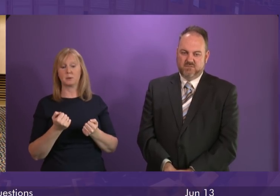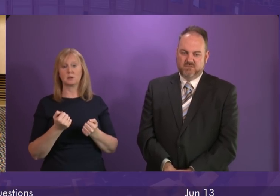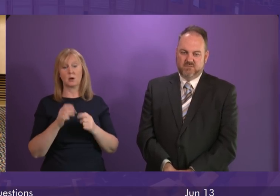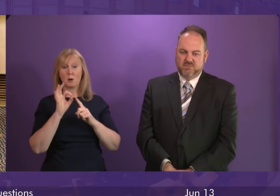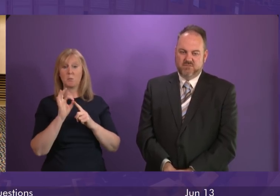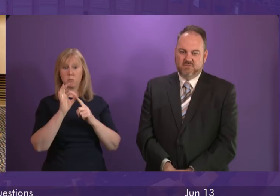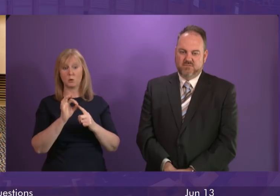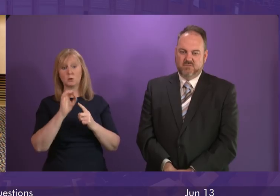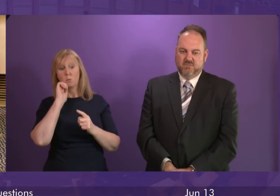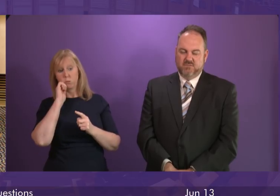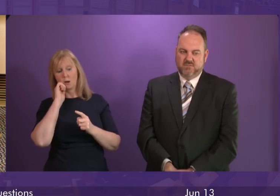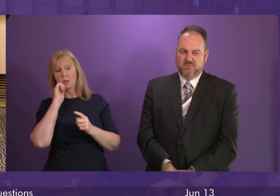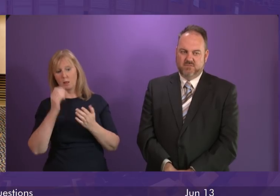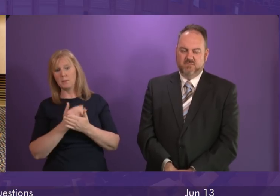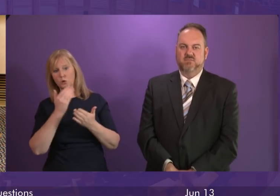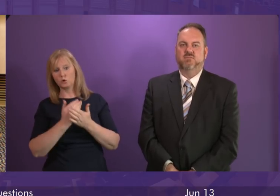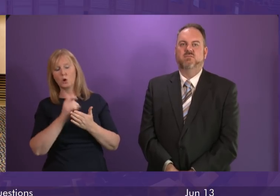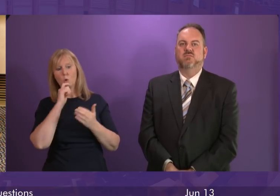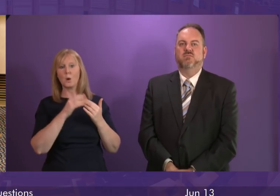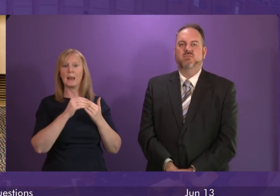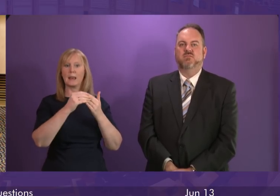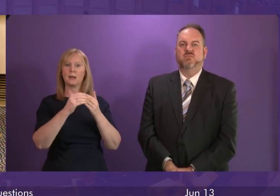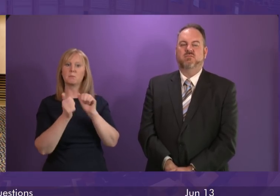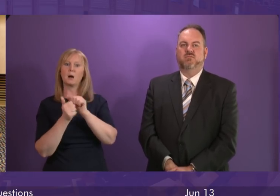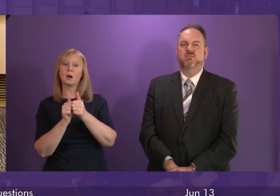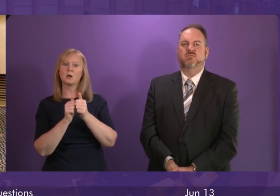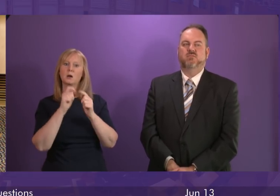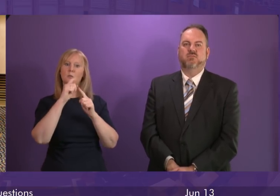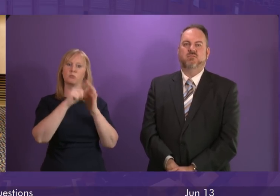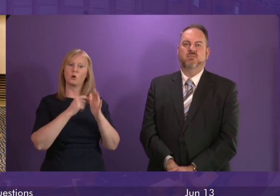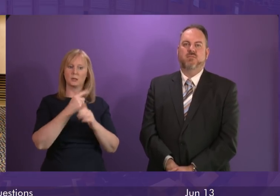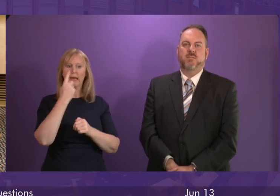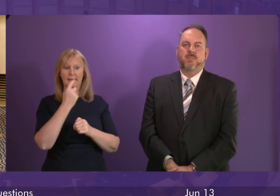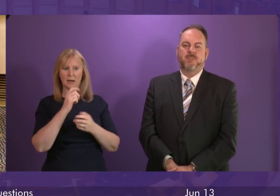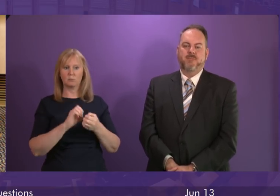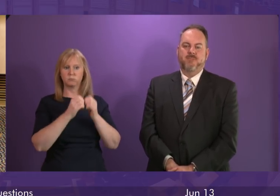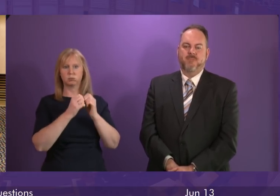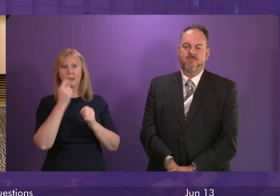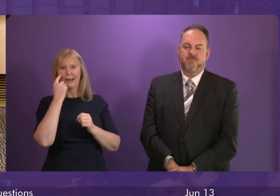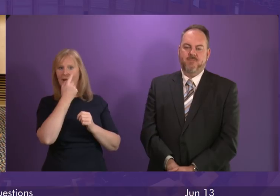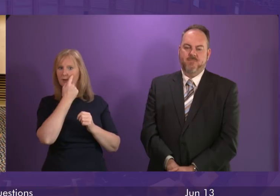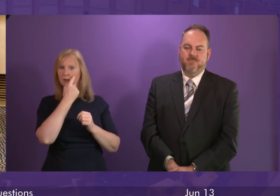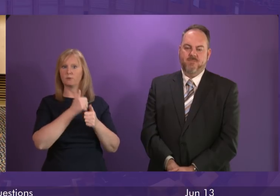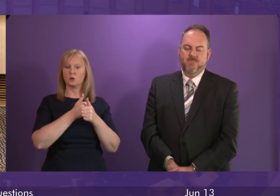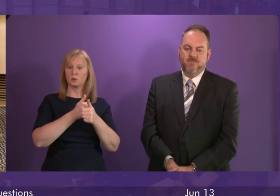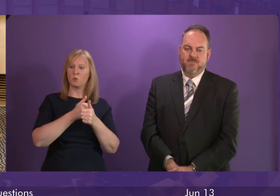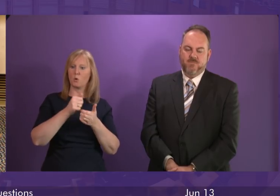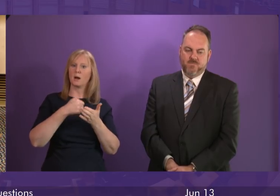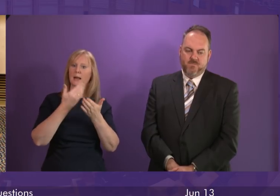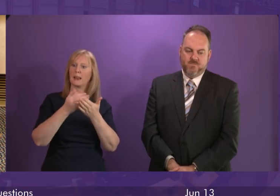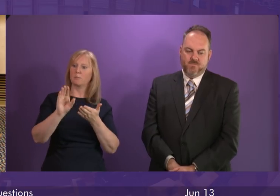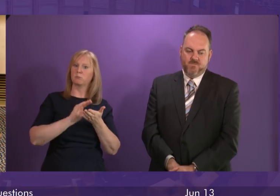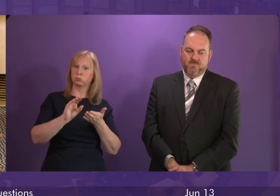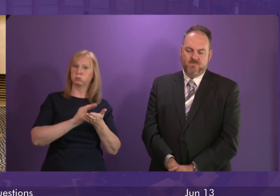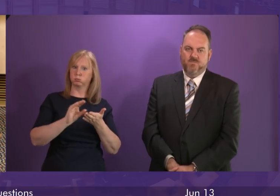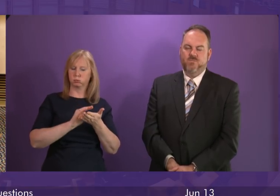proposals will then ensure that lead partners in the various projects are able to generate the evidence that they need to support their claim for payment. So the Government is and will